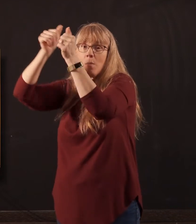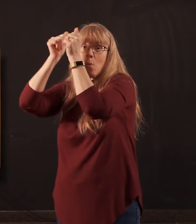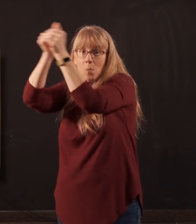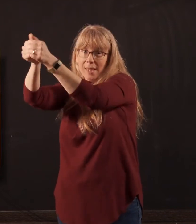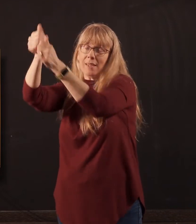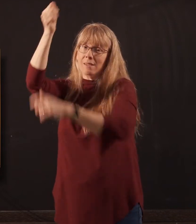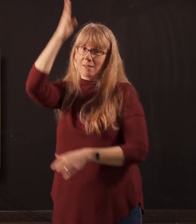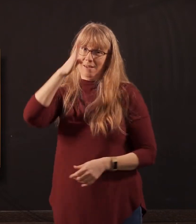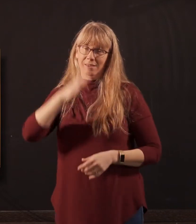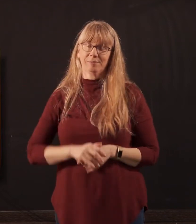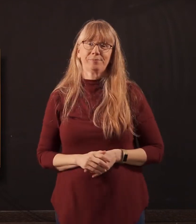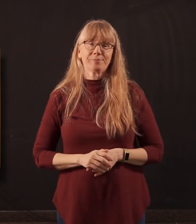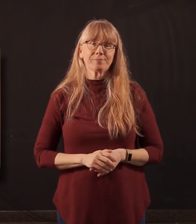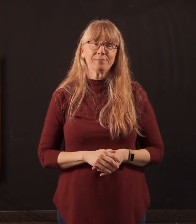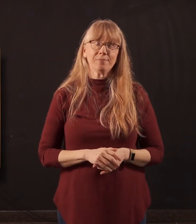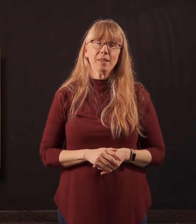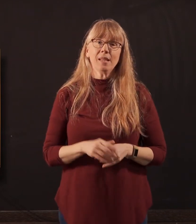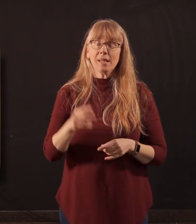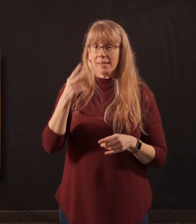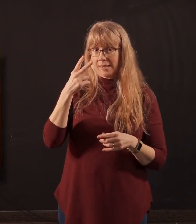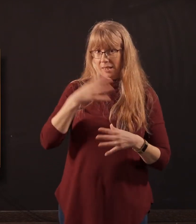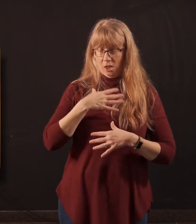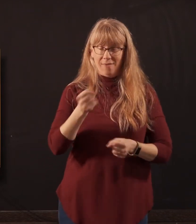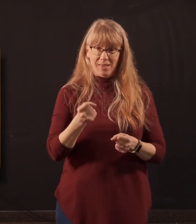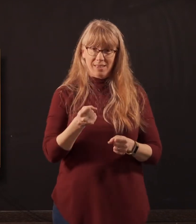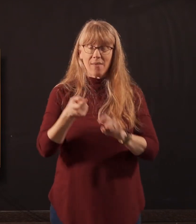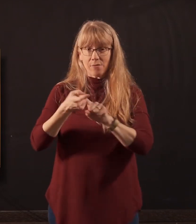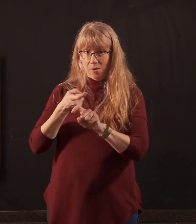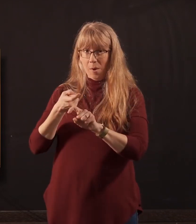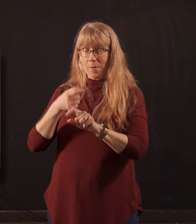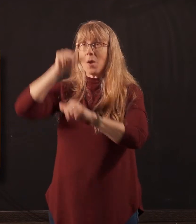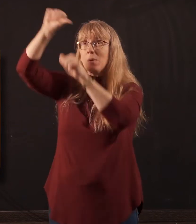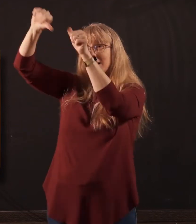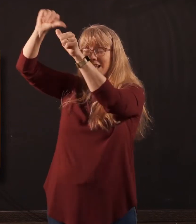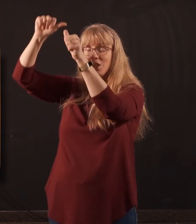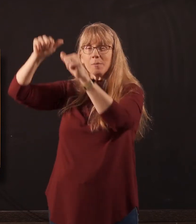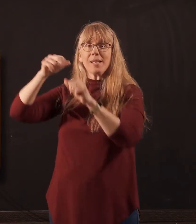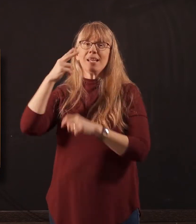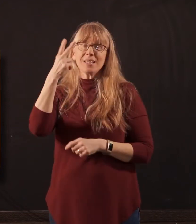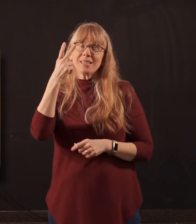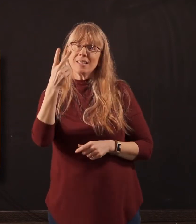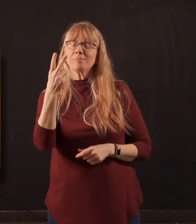But in addition to seeing confidence and the fact that it comes from a relationship, we also see here that